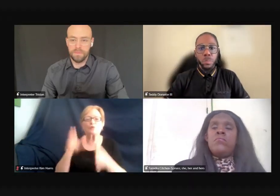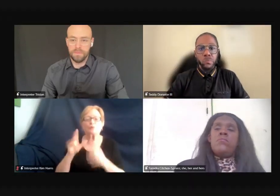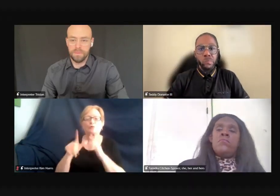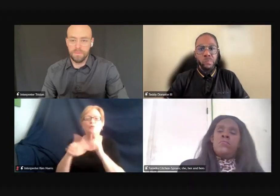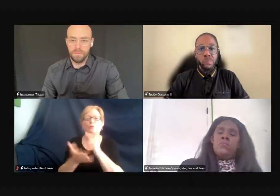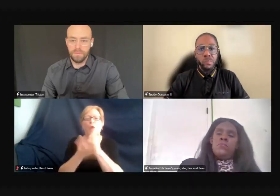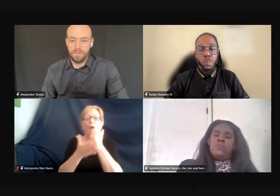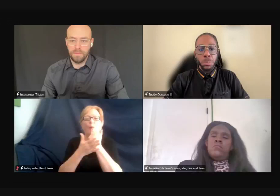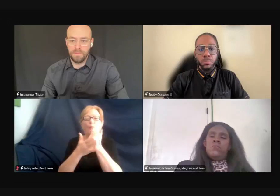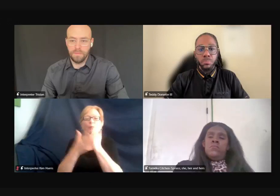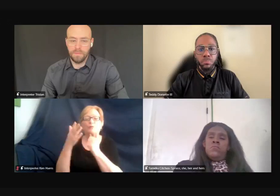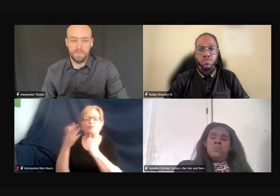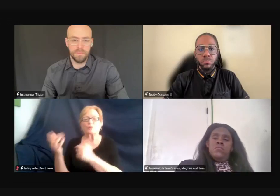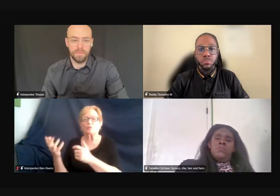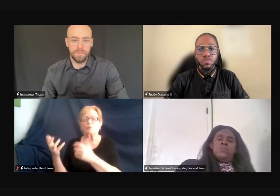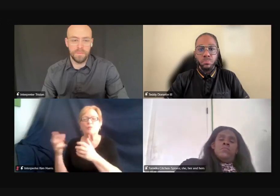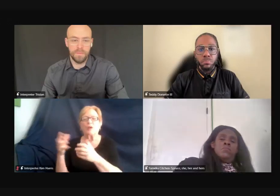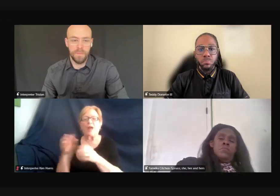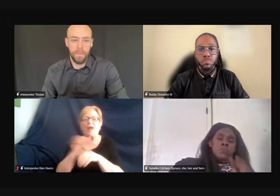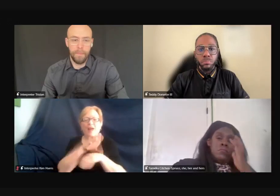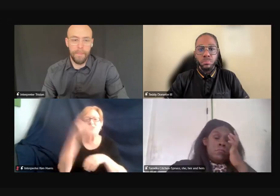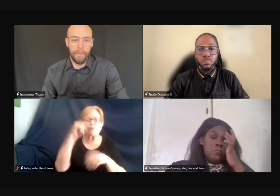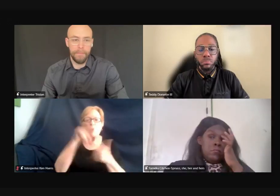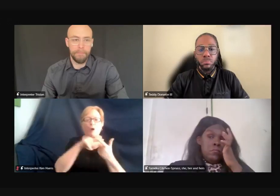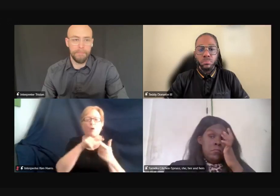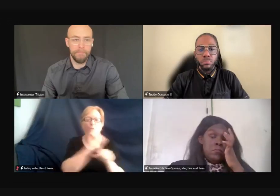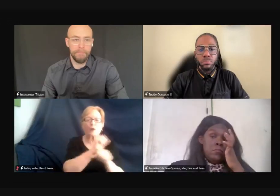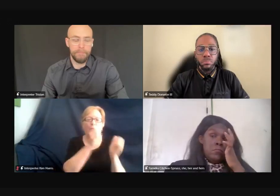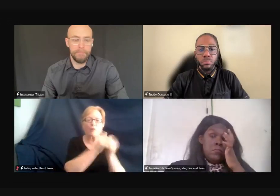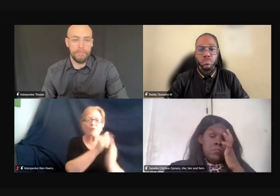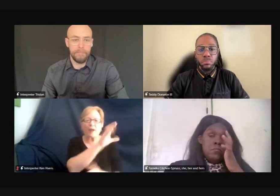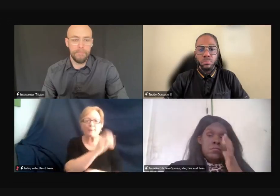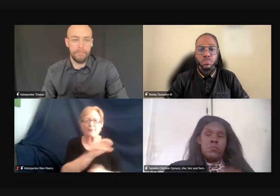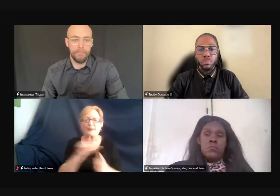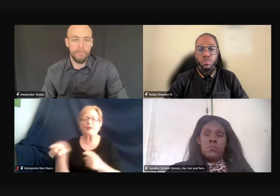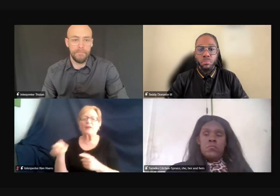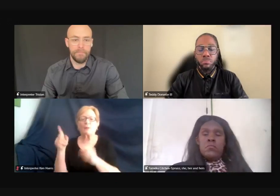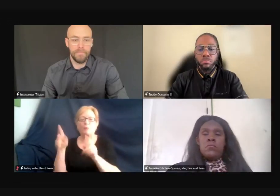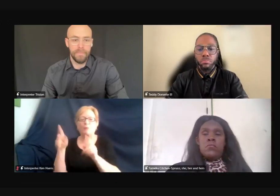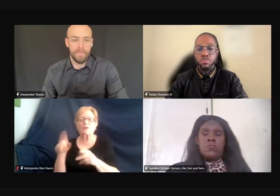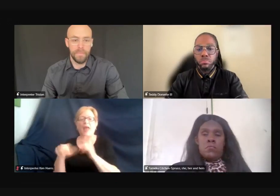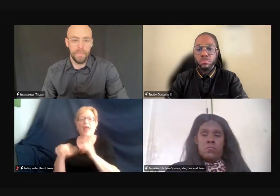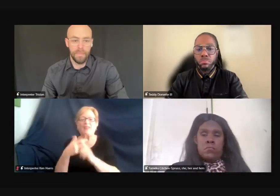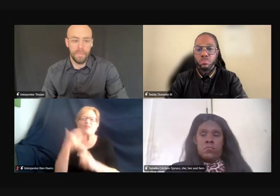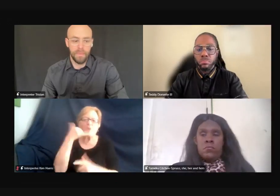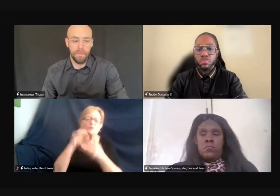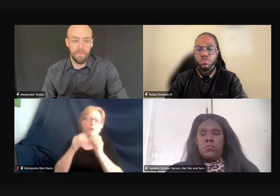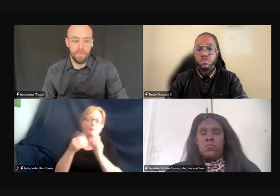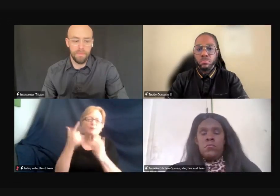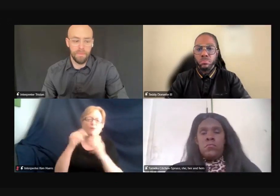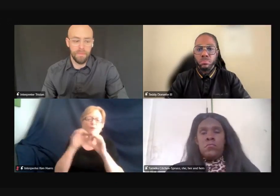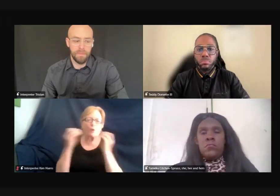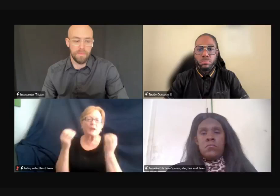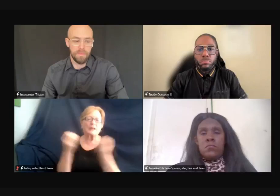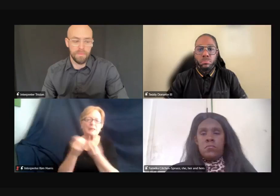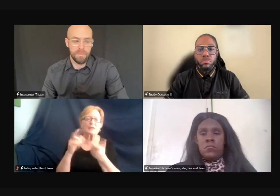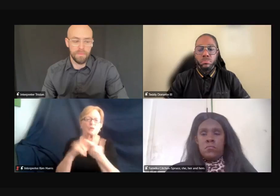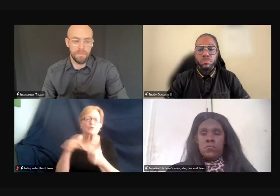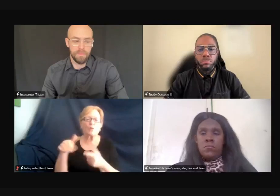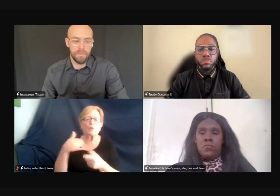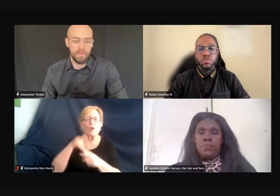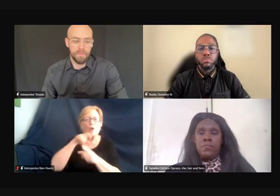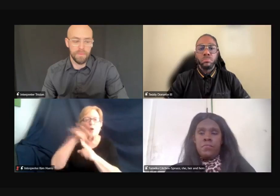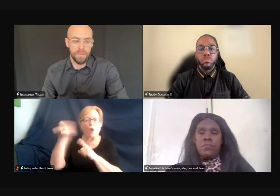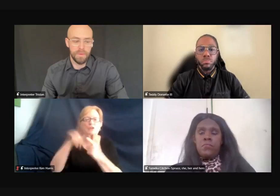company? Um, and then she's also looking for, um, the phone number of the organizations so she can give them a call. Um, she has a